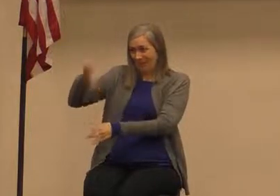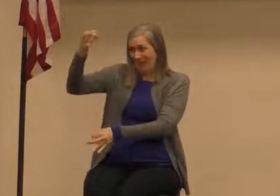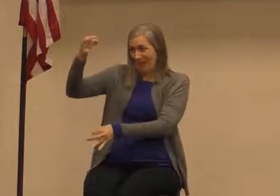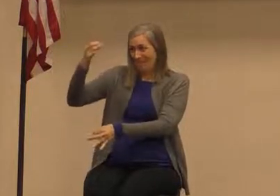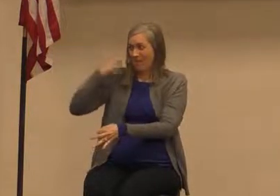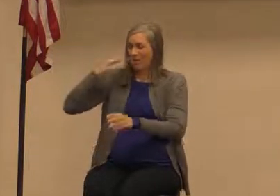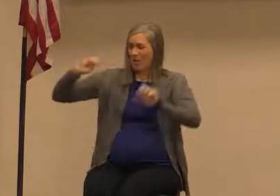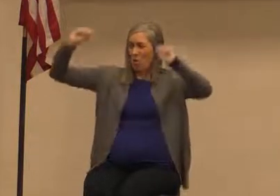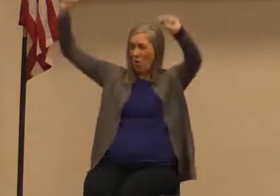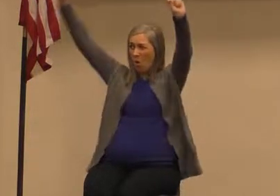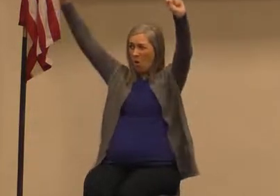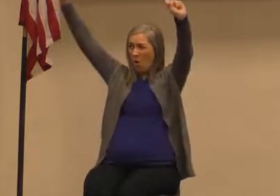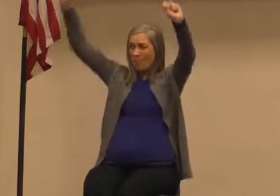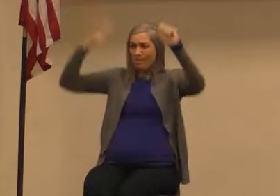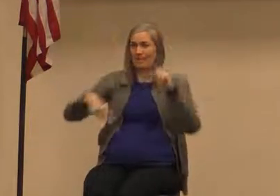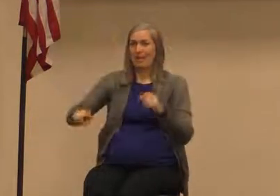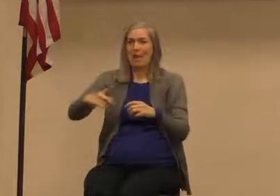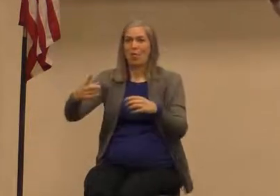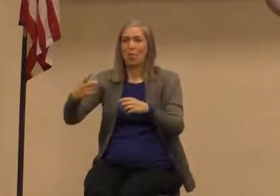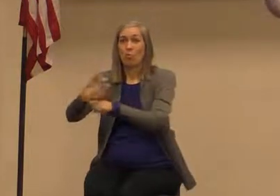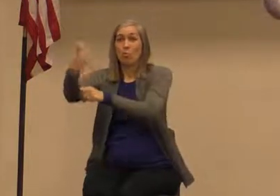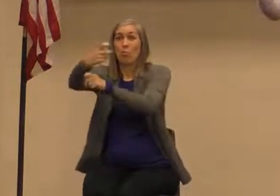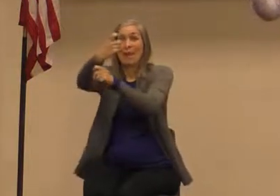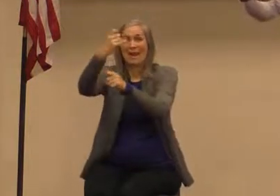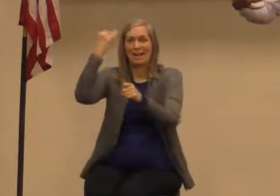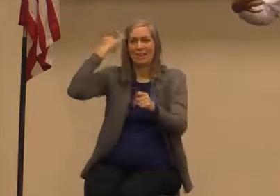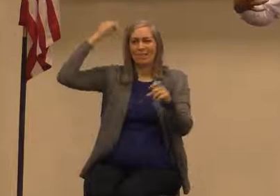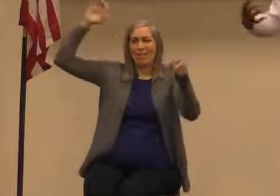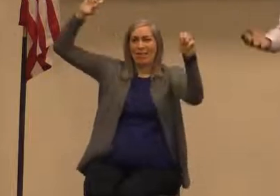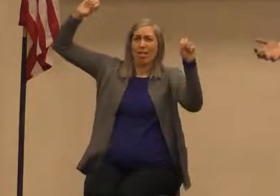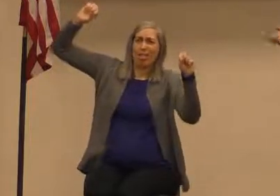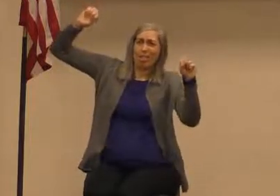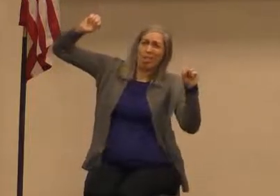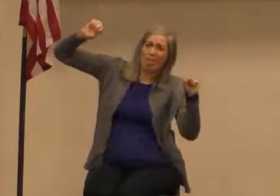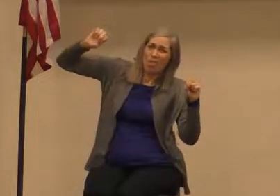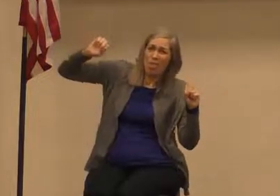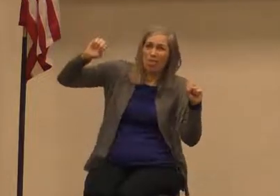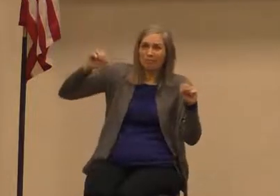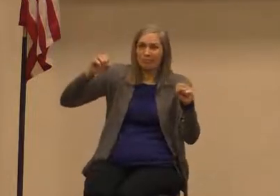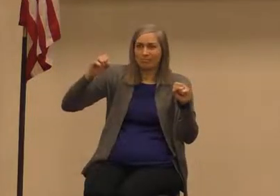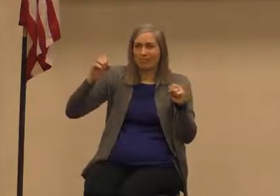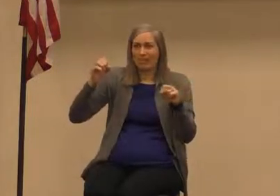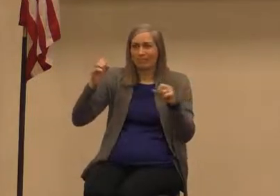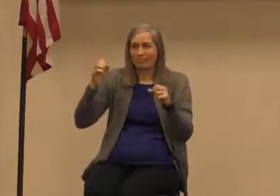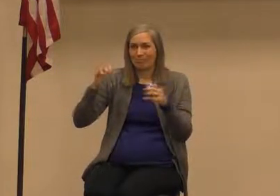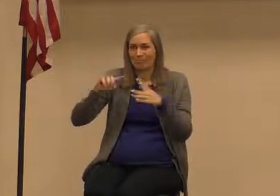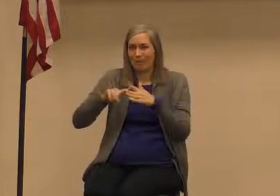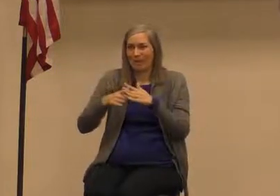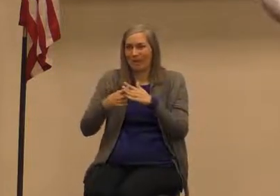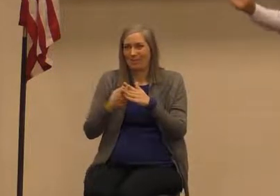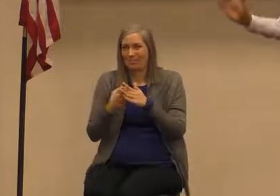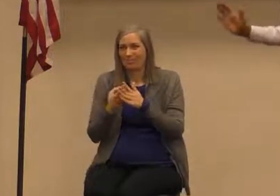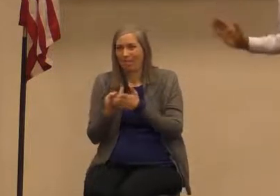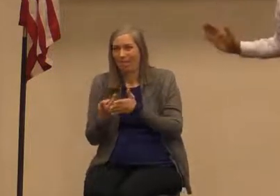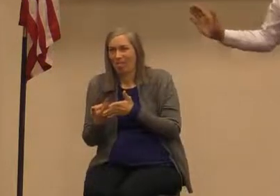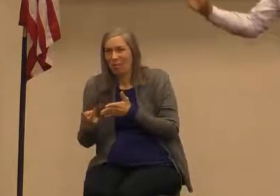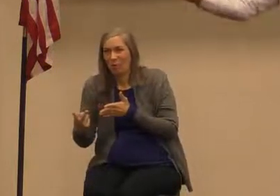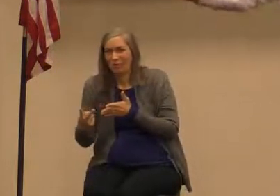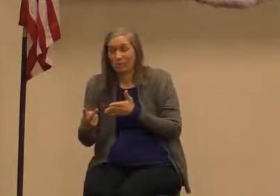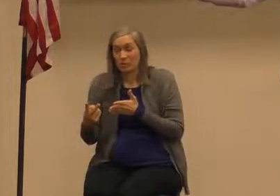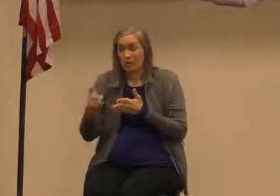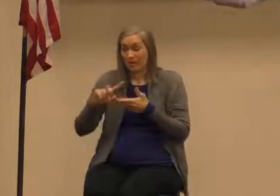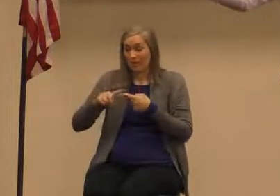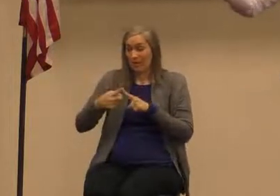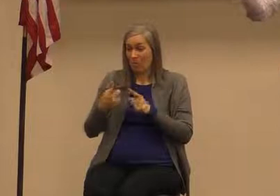it the others would gain ground and so his buddies would help hold up his arm and then eventually